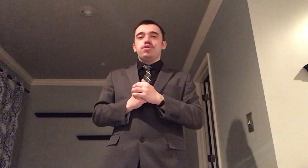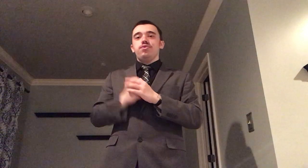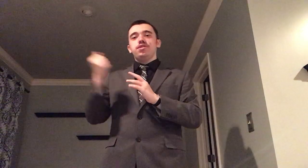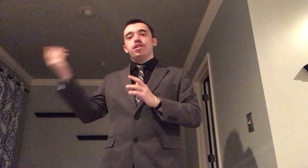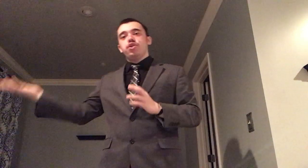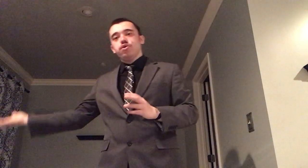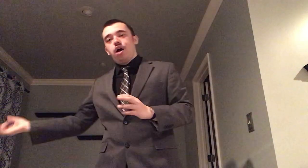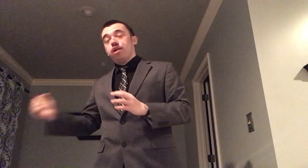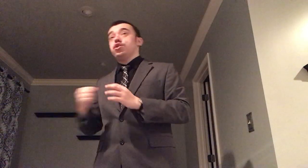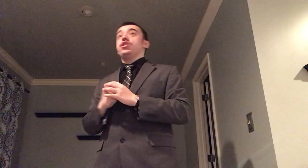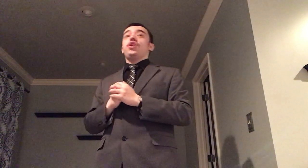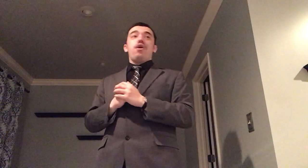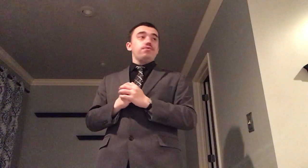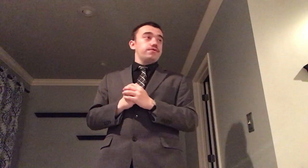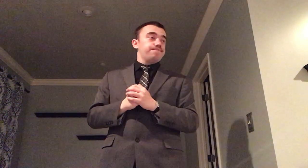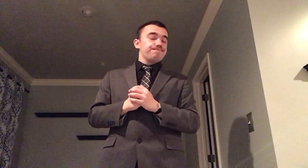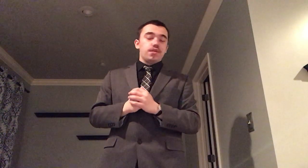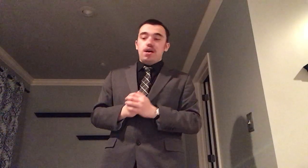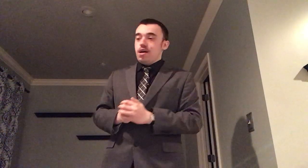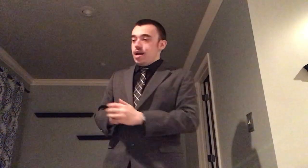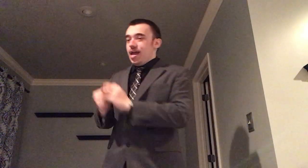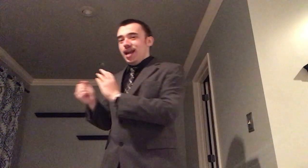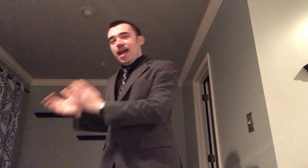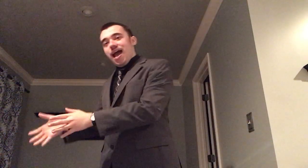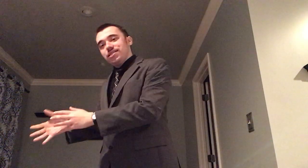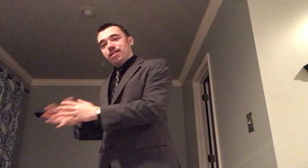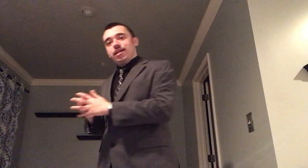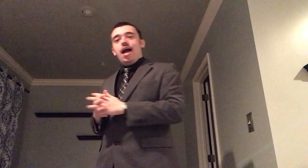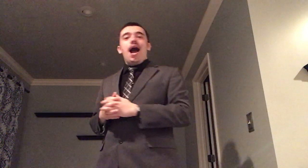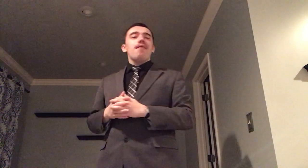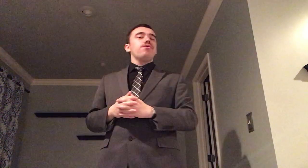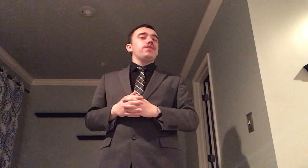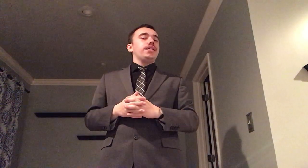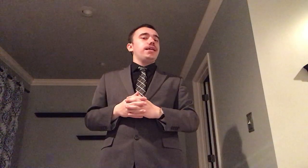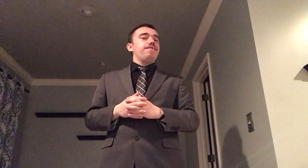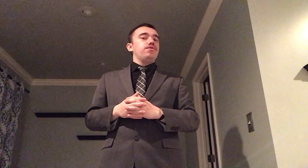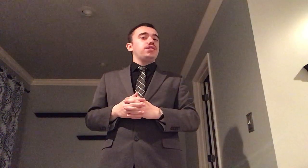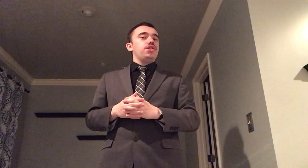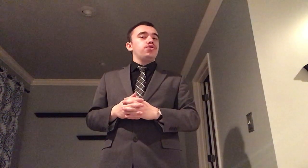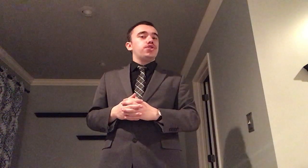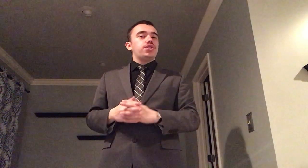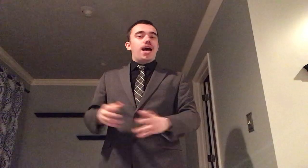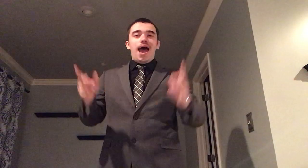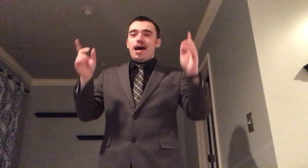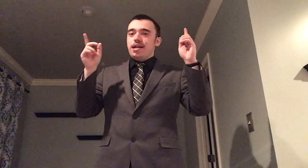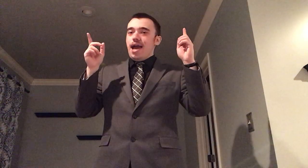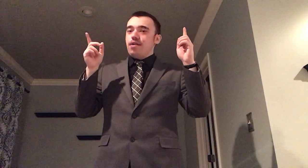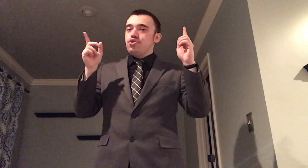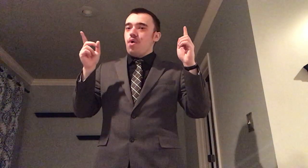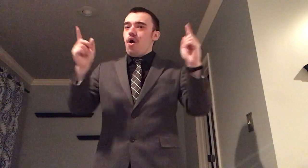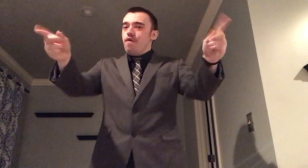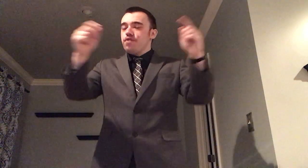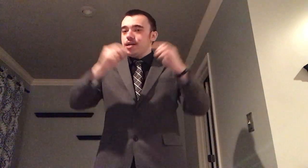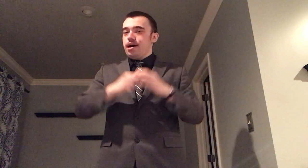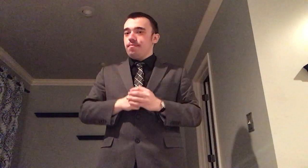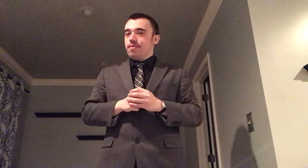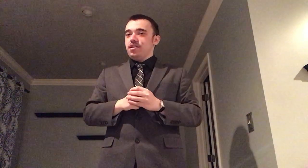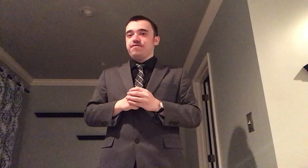students to college adults and lastly I'm going to give you solutions on how to overcome this